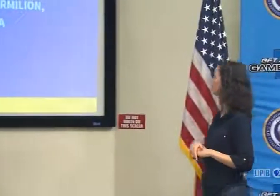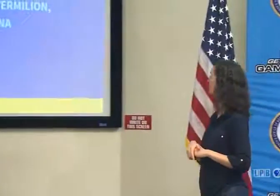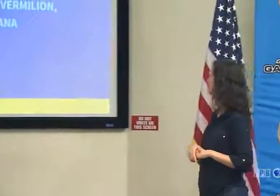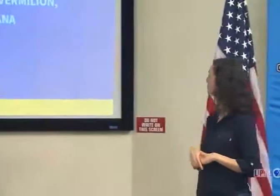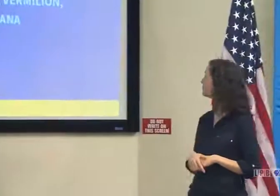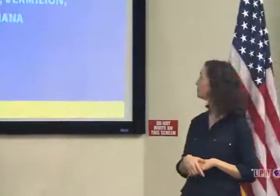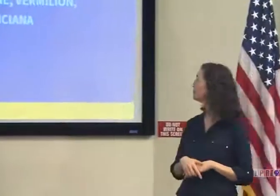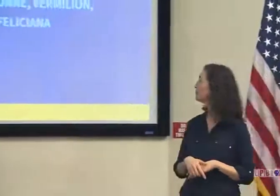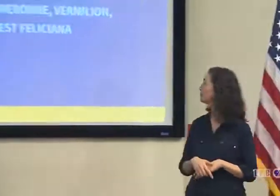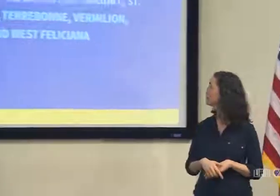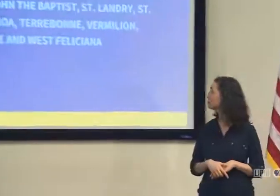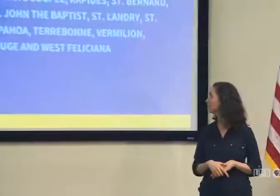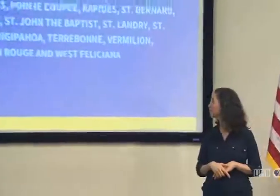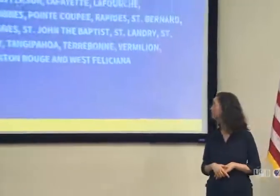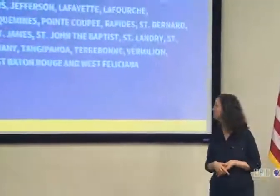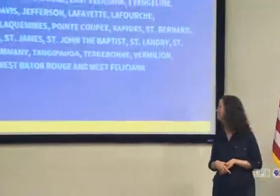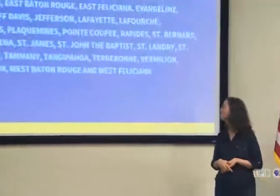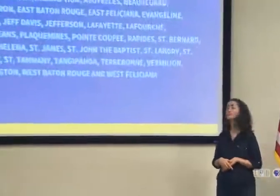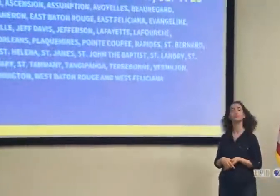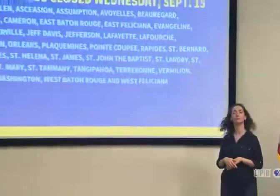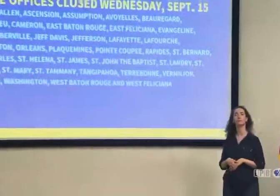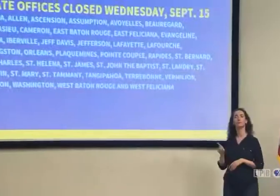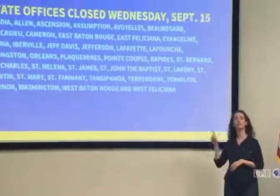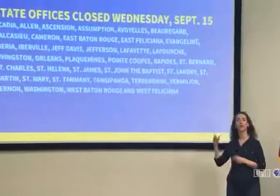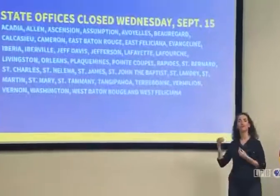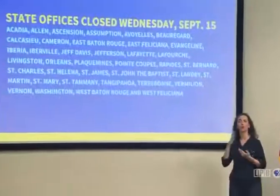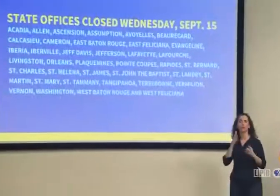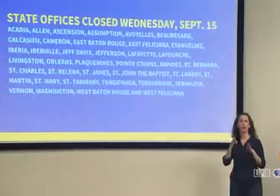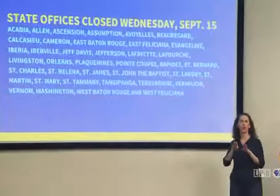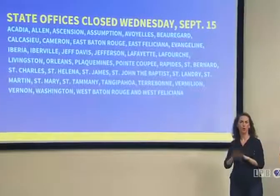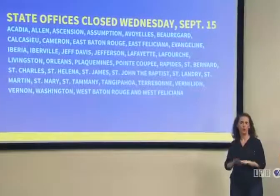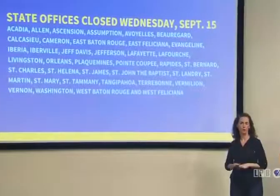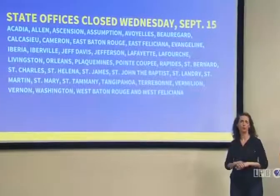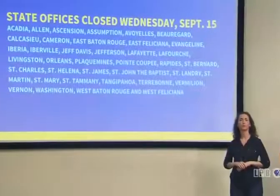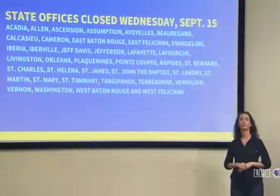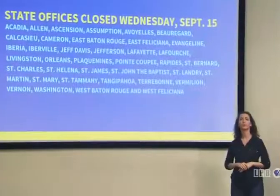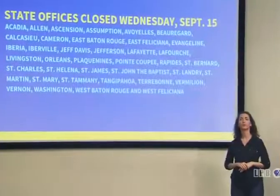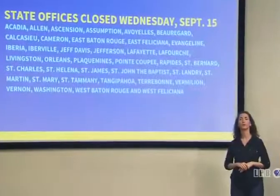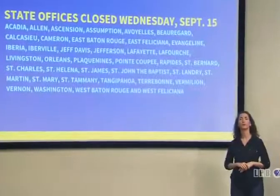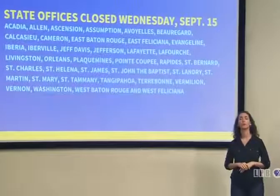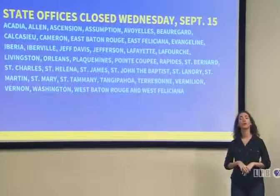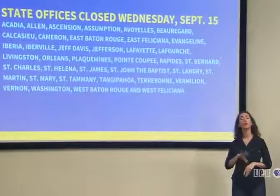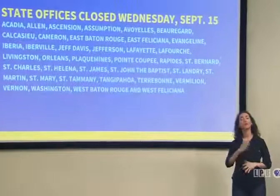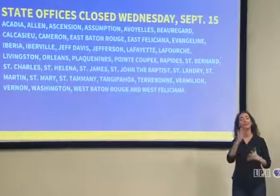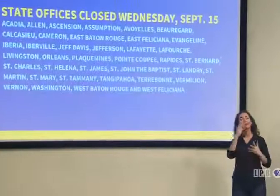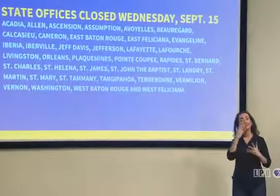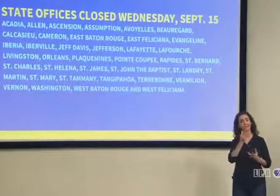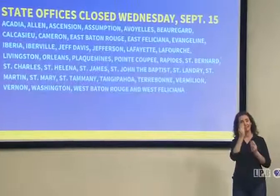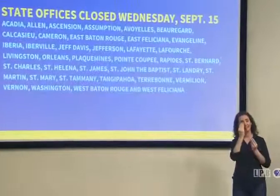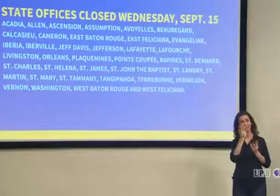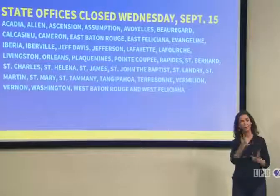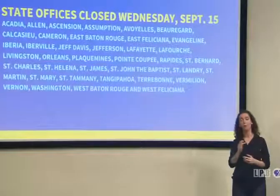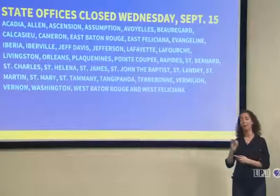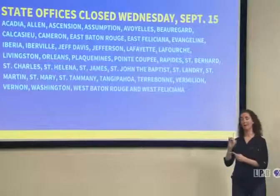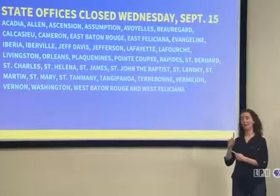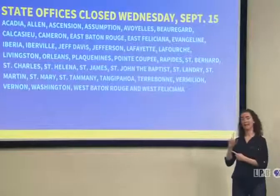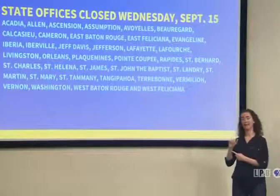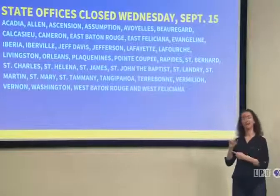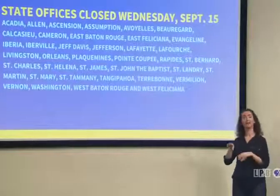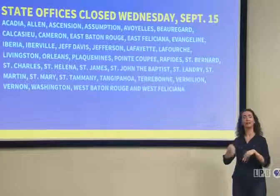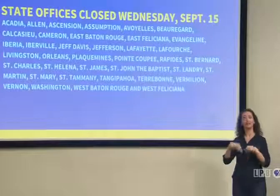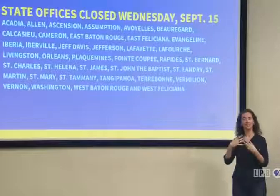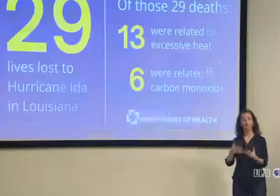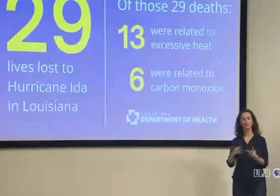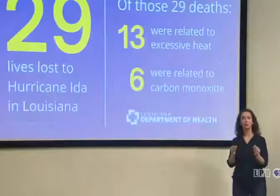We are unfortunately still reporting deaths related to Hurricane Ida, including an additional death since my last